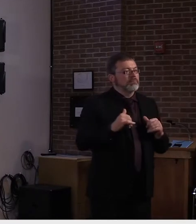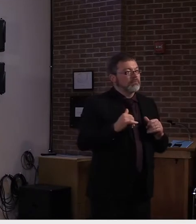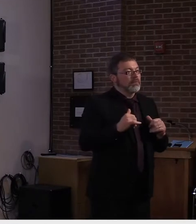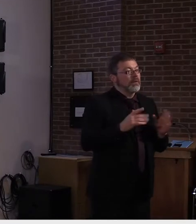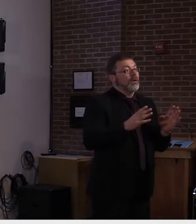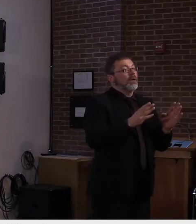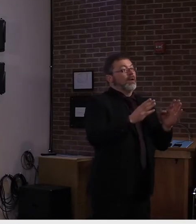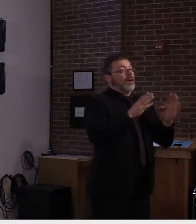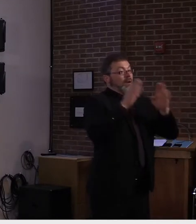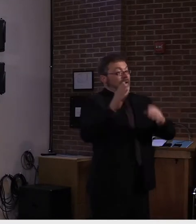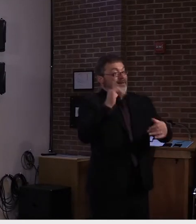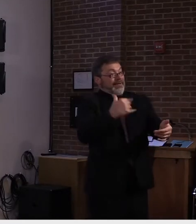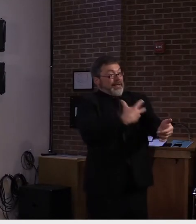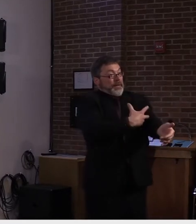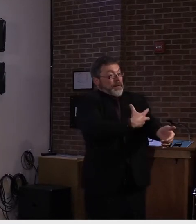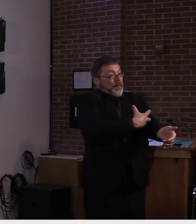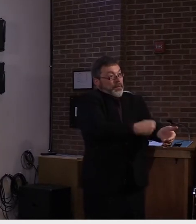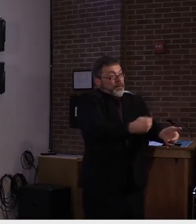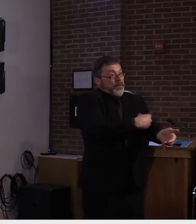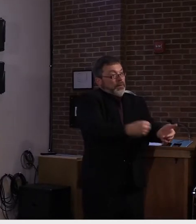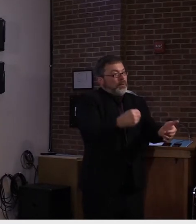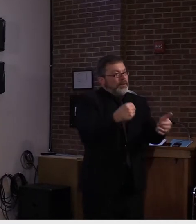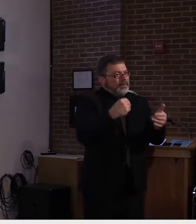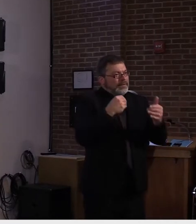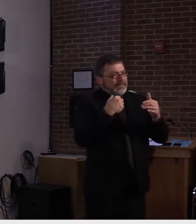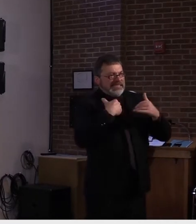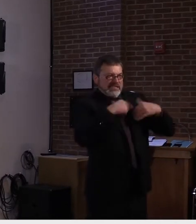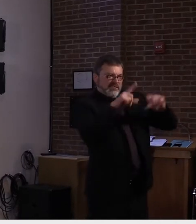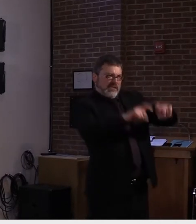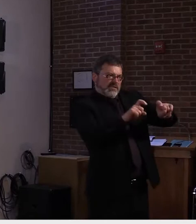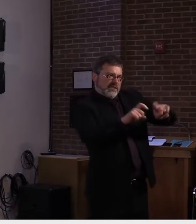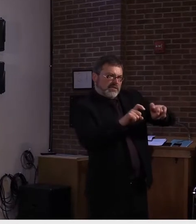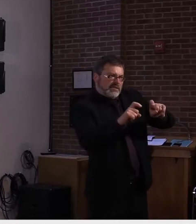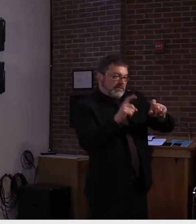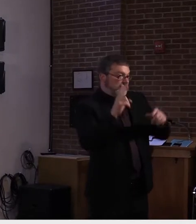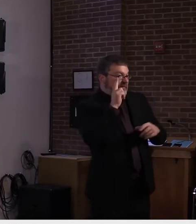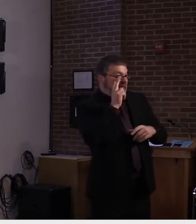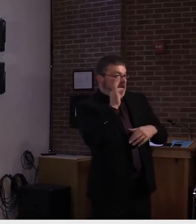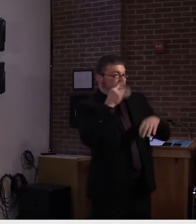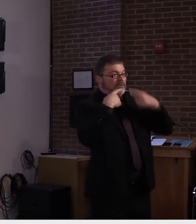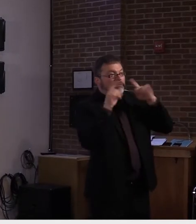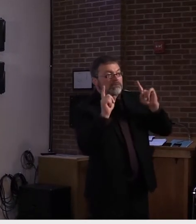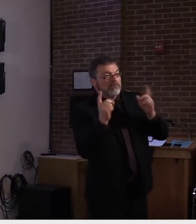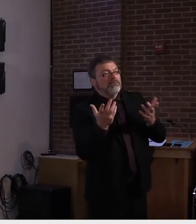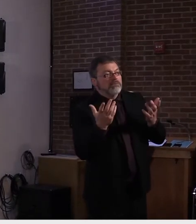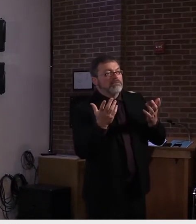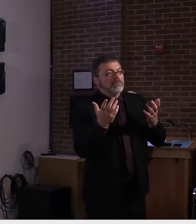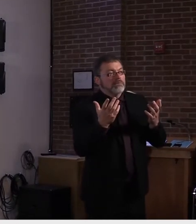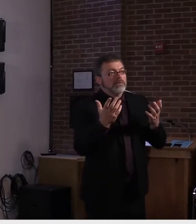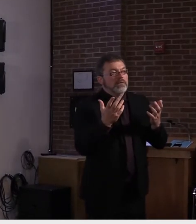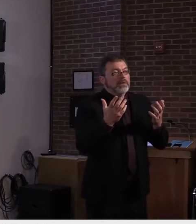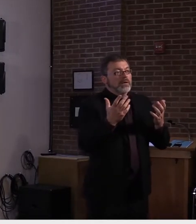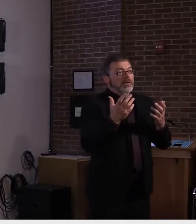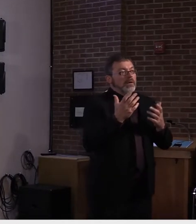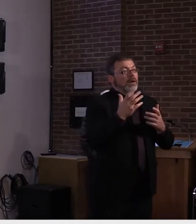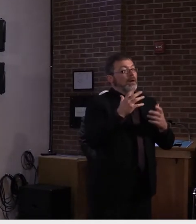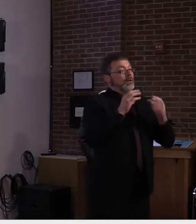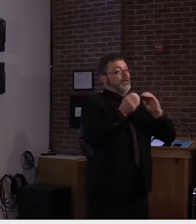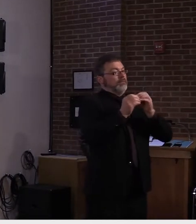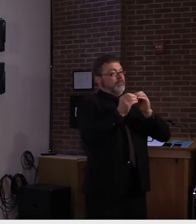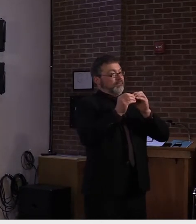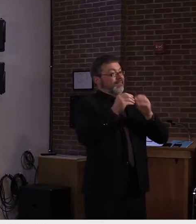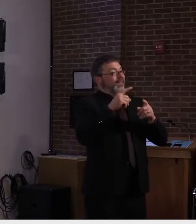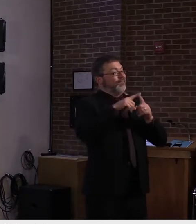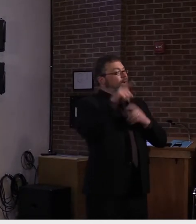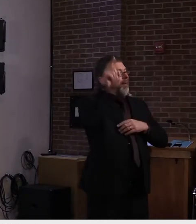past its early stages. What data we do have comes from commercial labs, and these